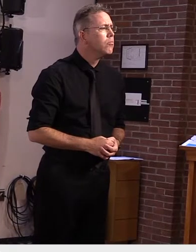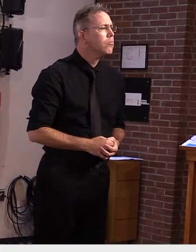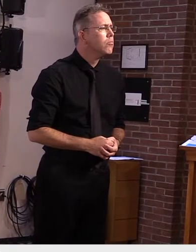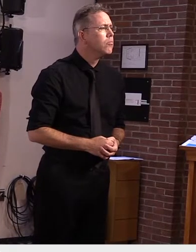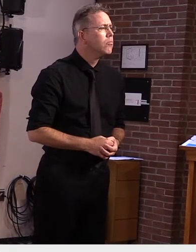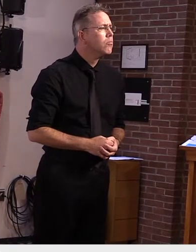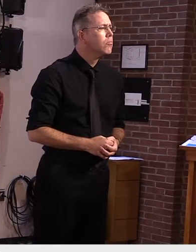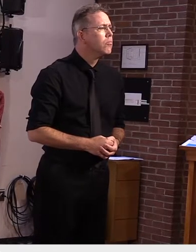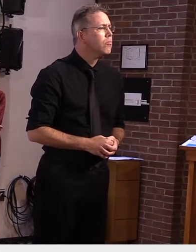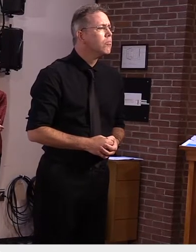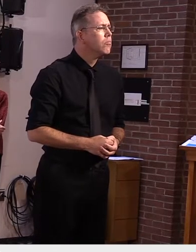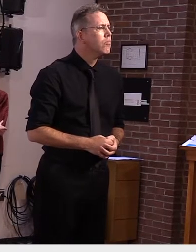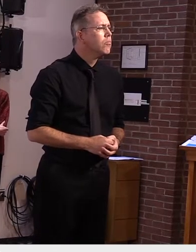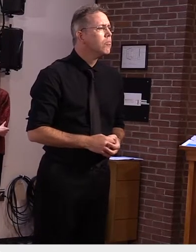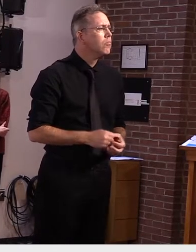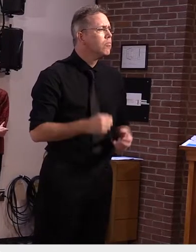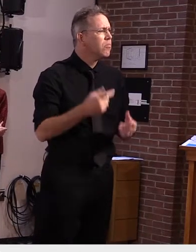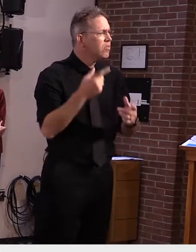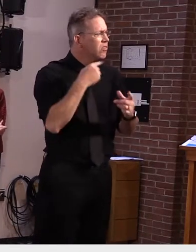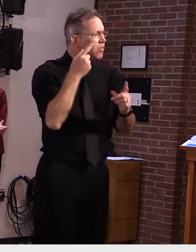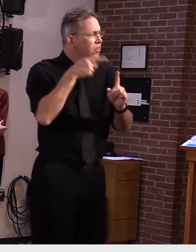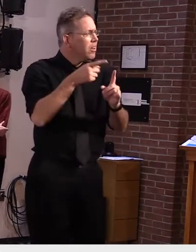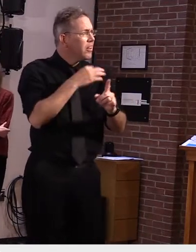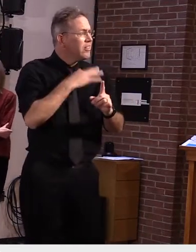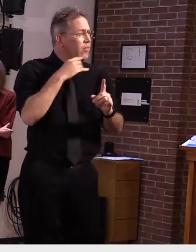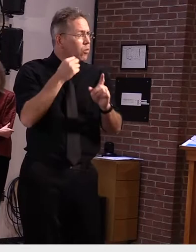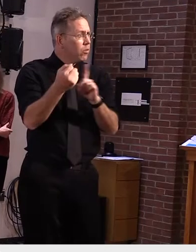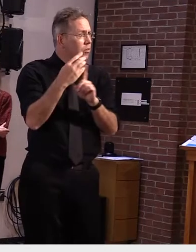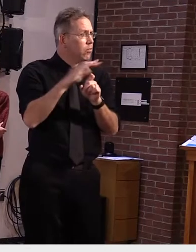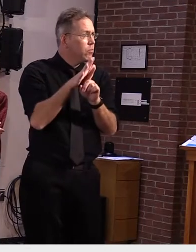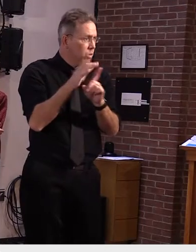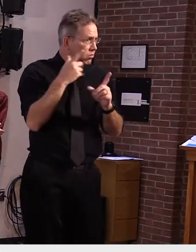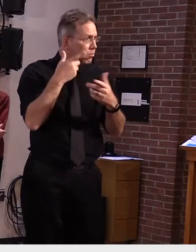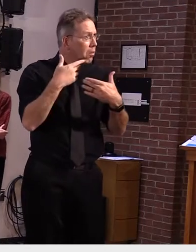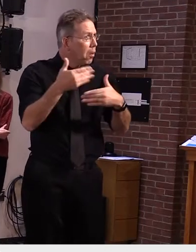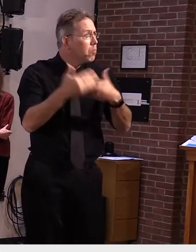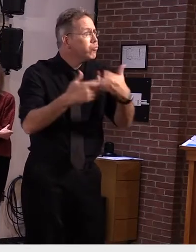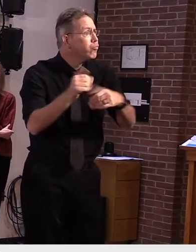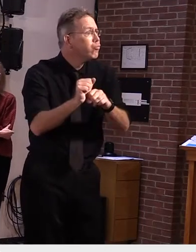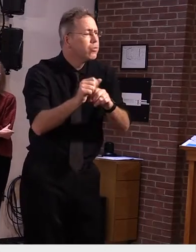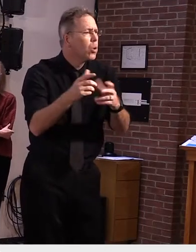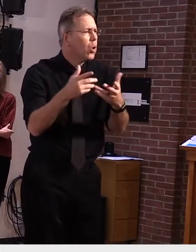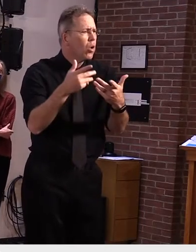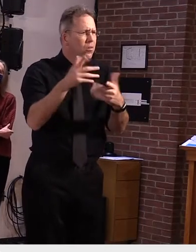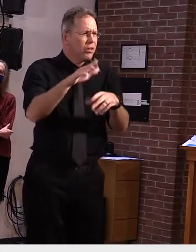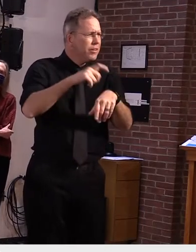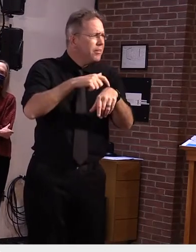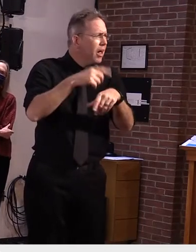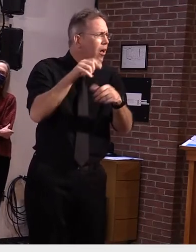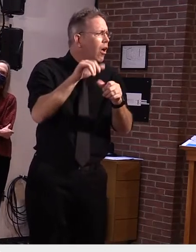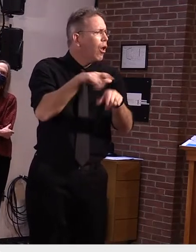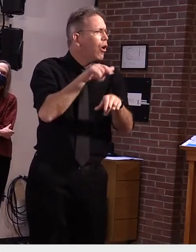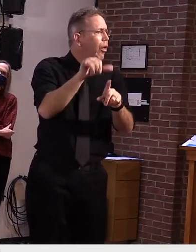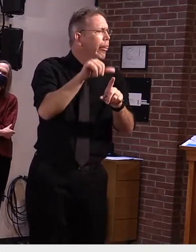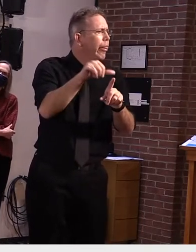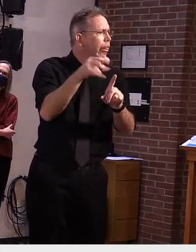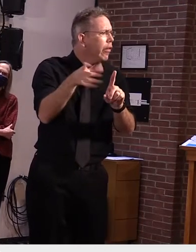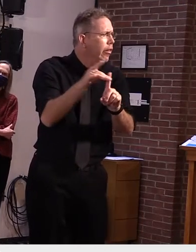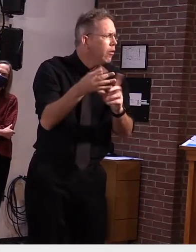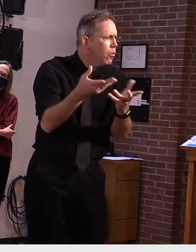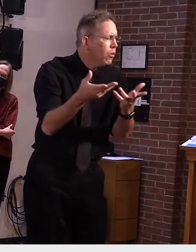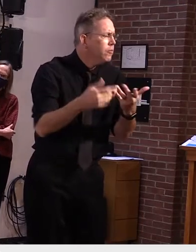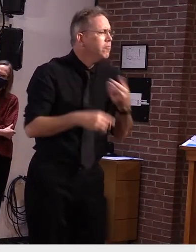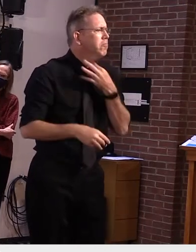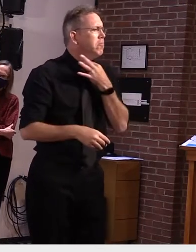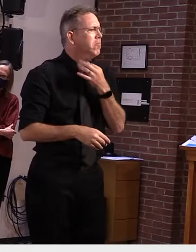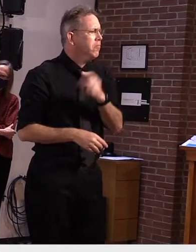we're looking at that right now in terms of contact tracing there was good adherence to social distancing and